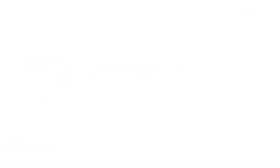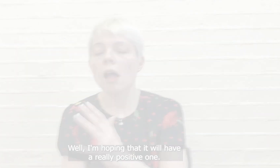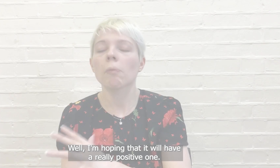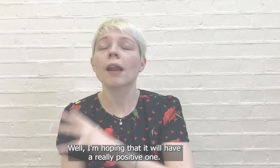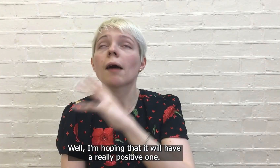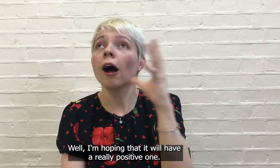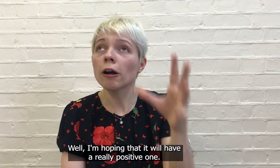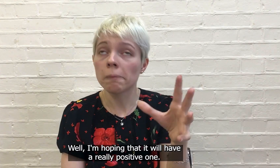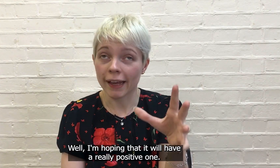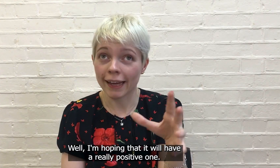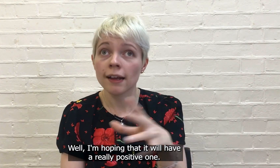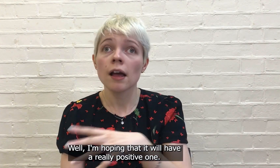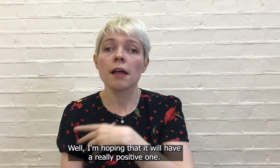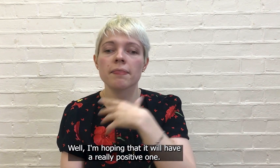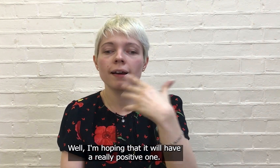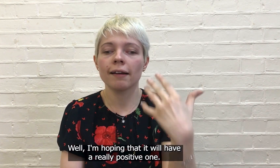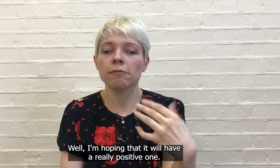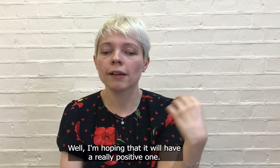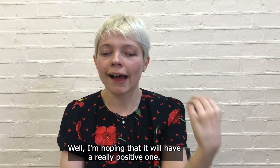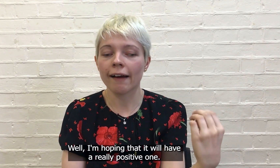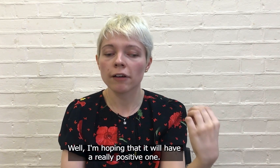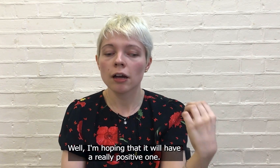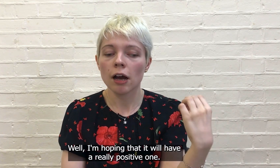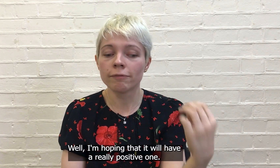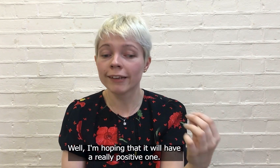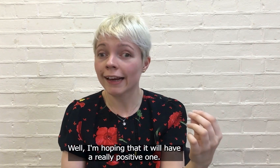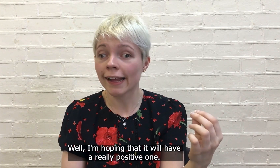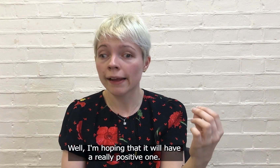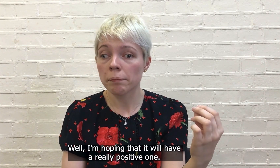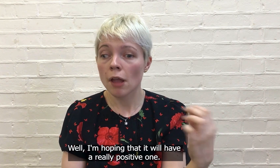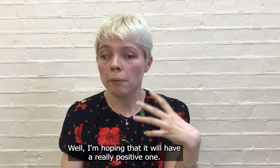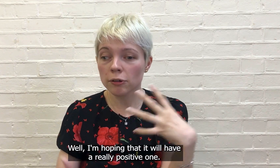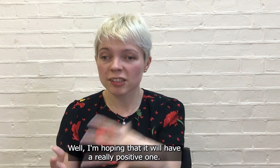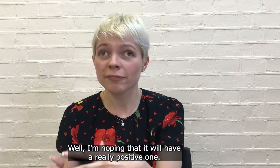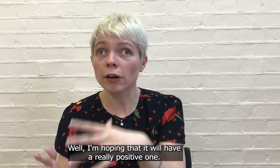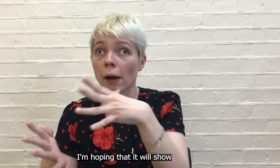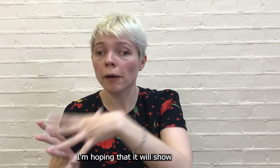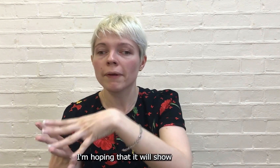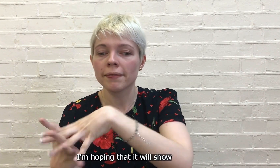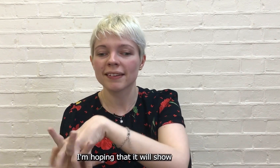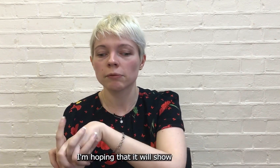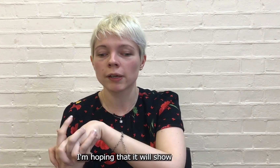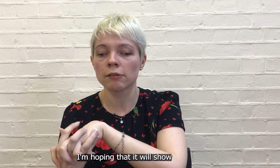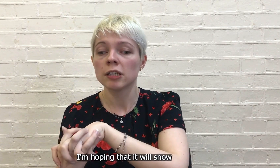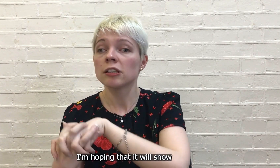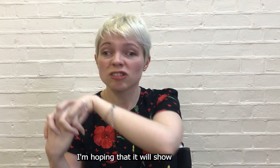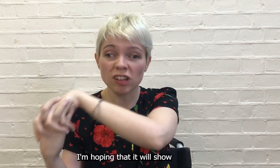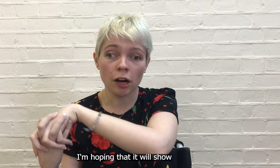Well, I'm hoping that it will have a really positive well, I'm hoping that it will show